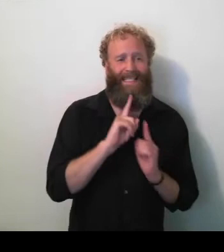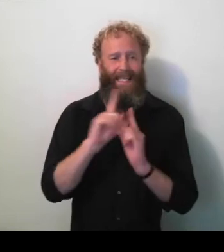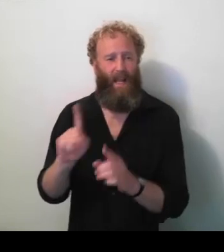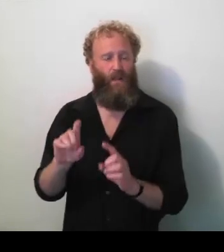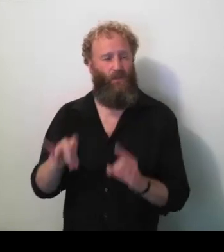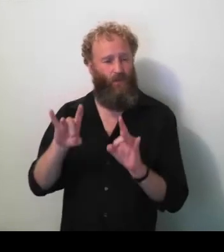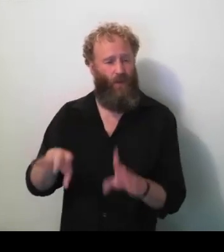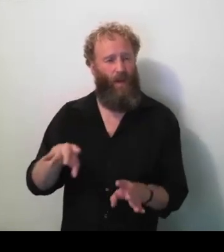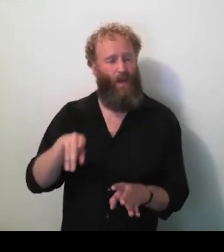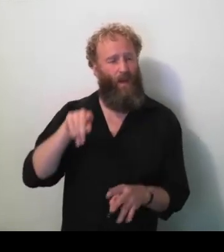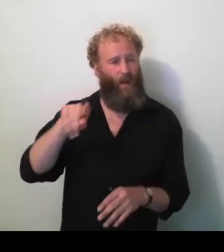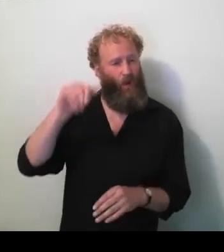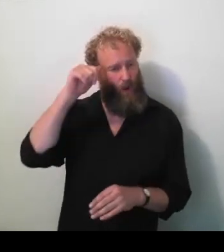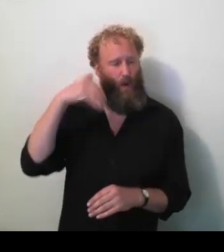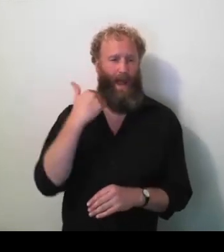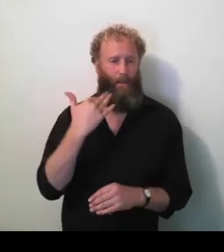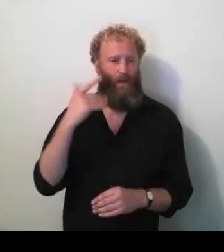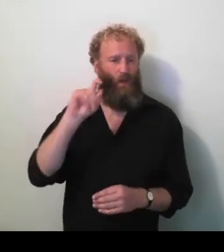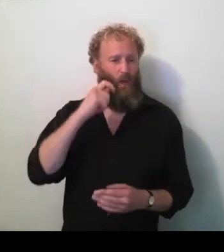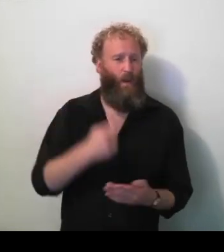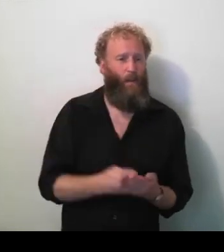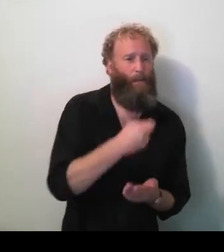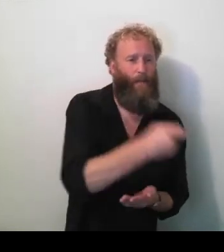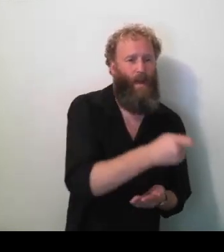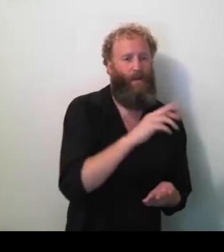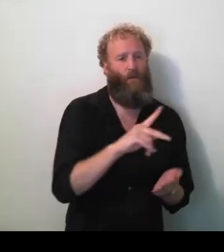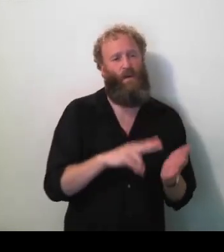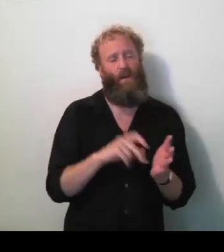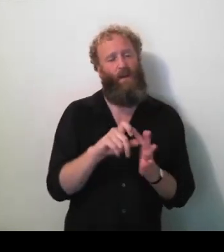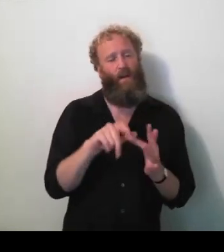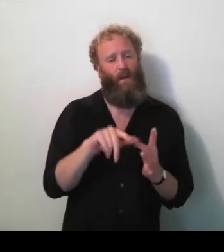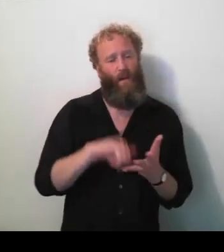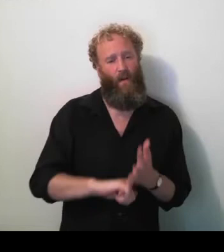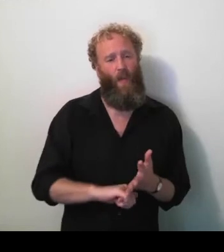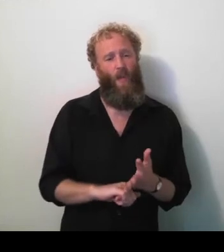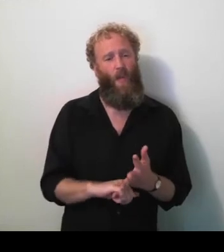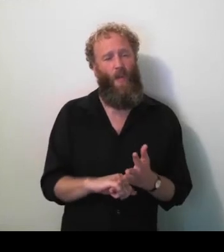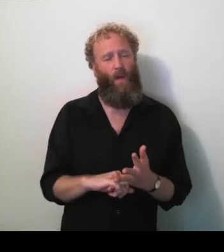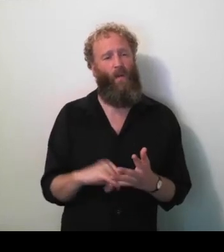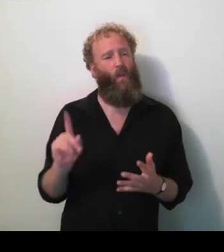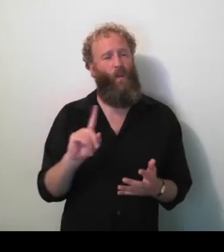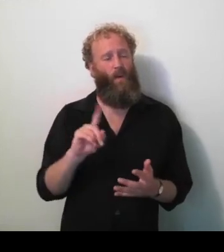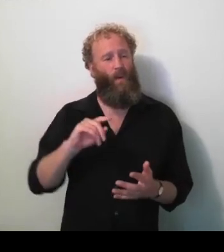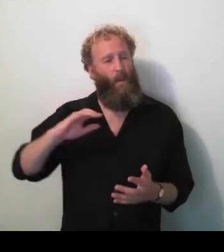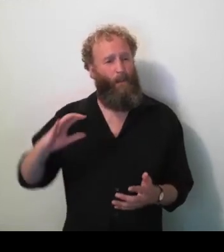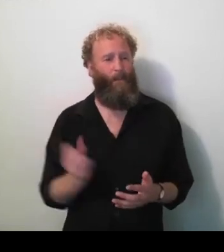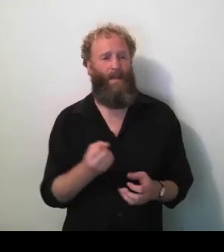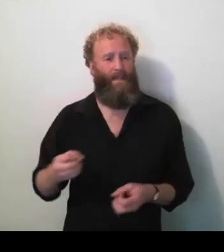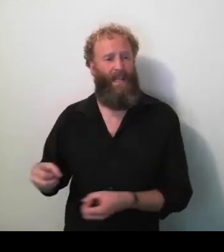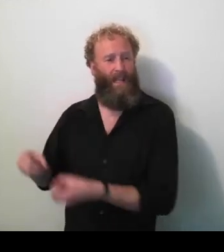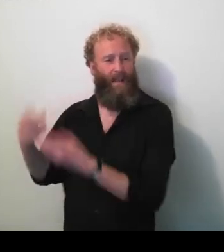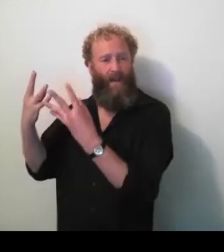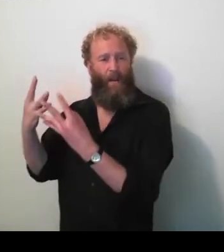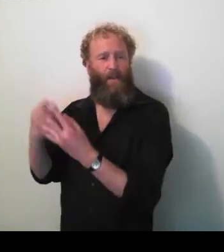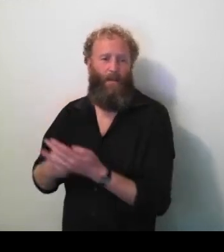government is formed by whichever of the major parties it is, what we will forego in order to do this. We think the greatest